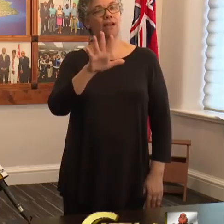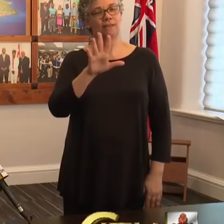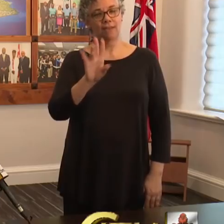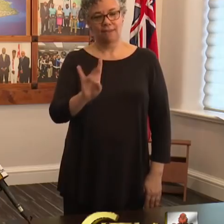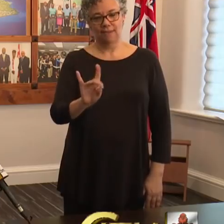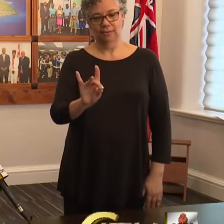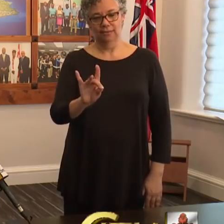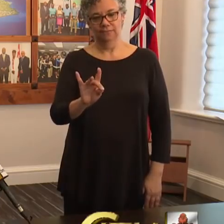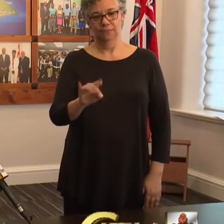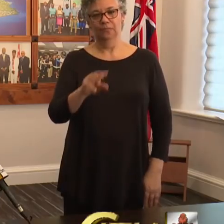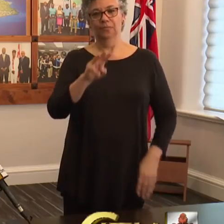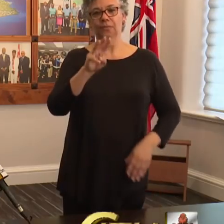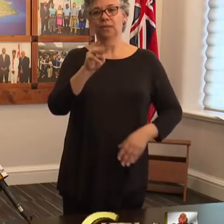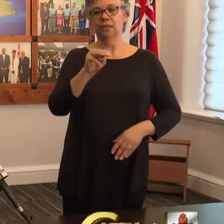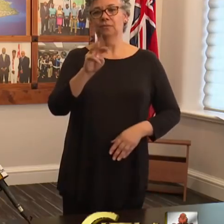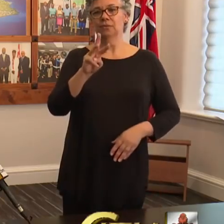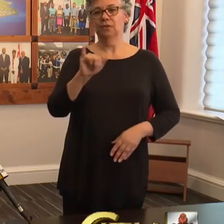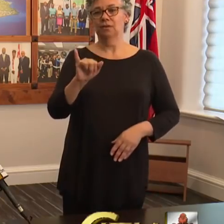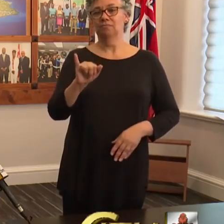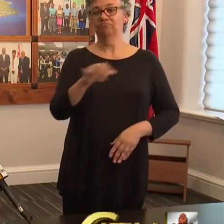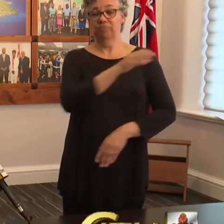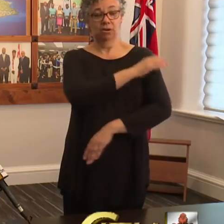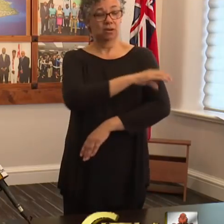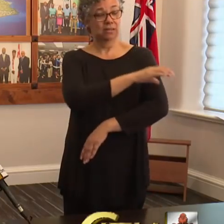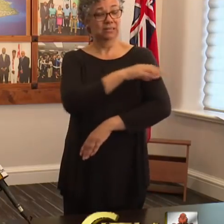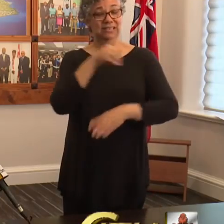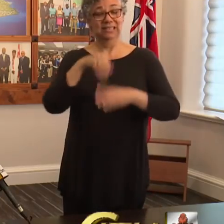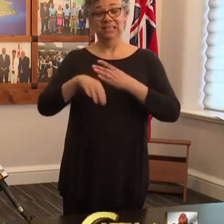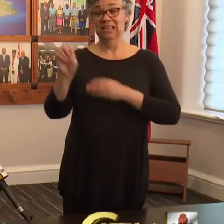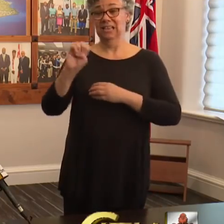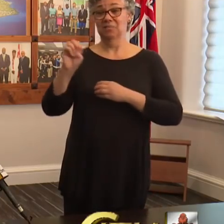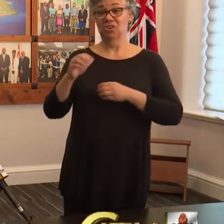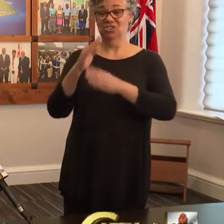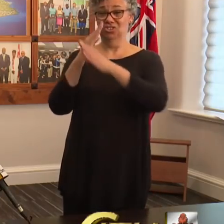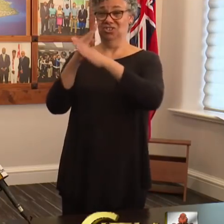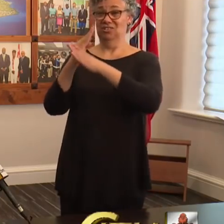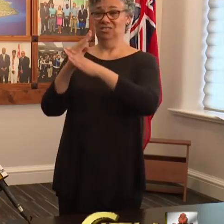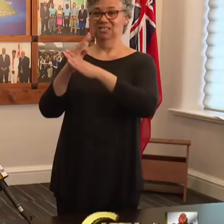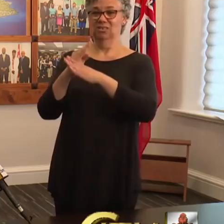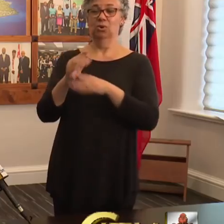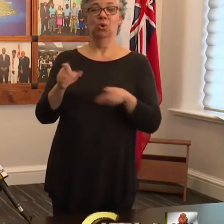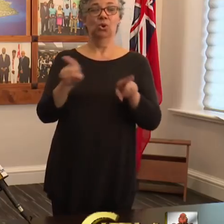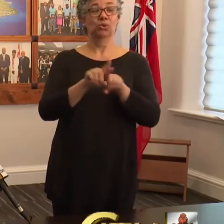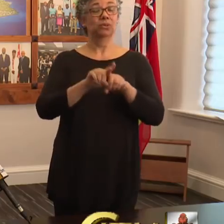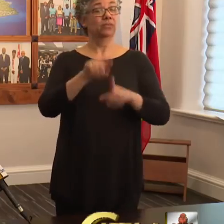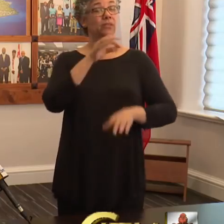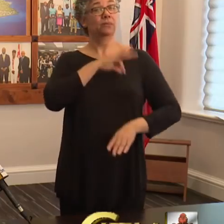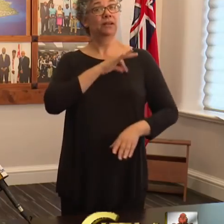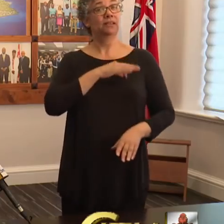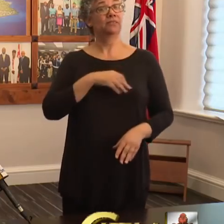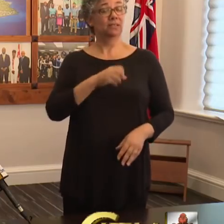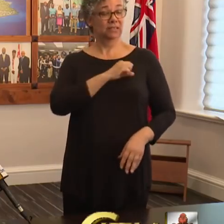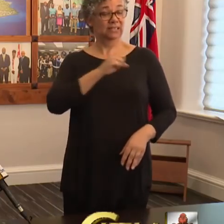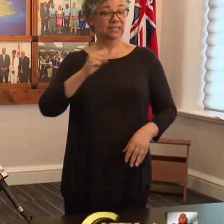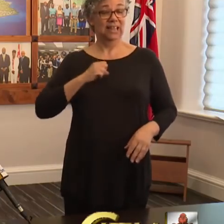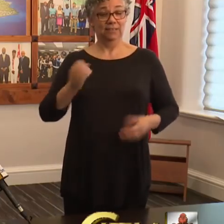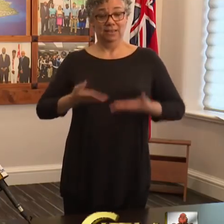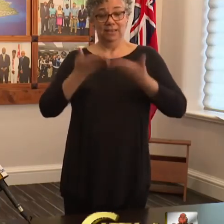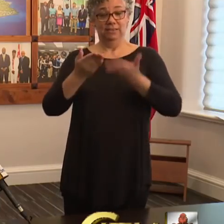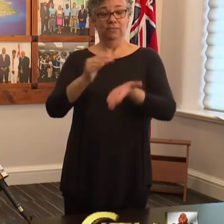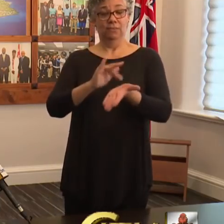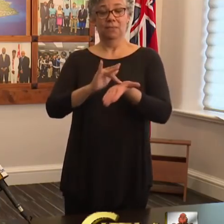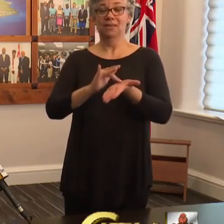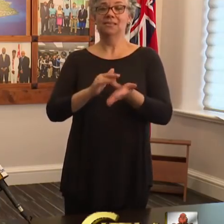MWI clients in the emergency shelter will also have the benefit of staff administering their medications as needed.